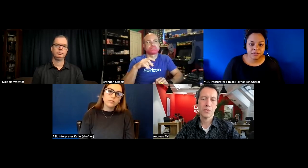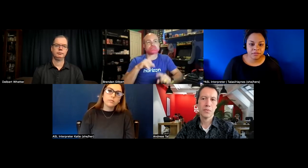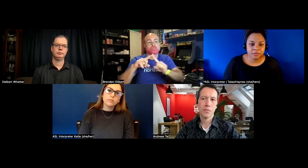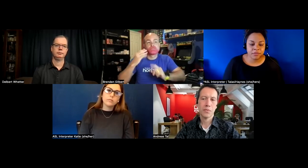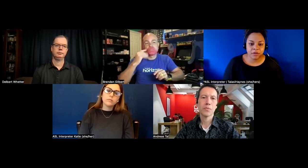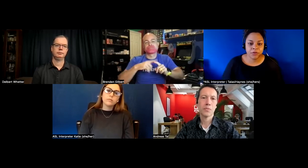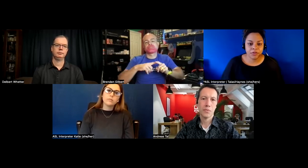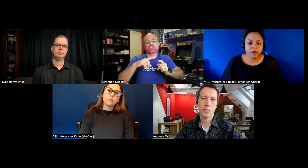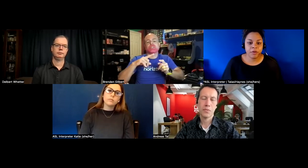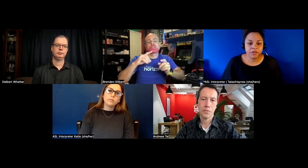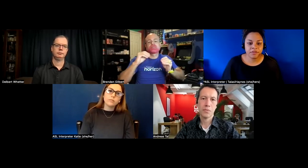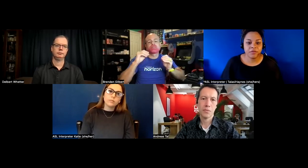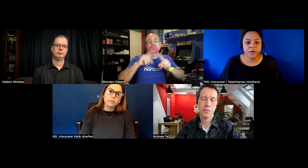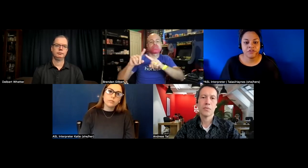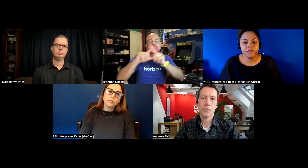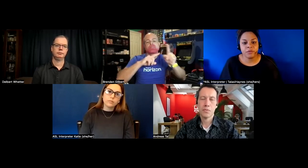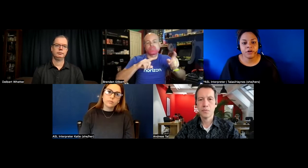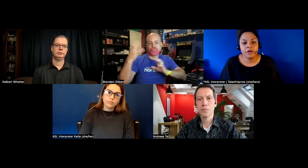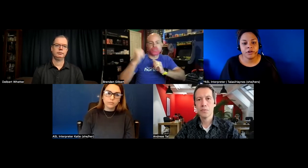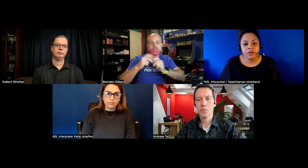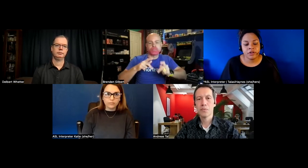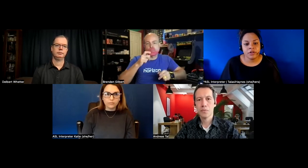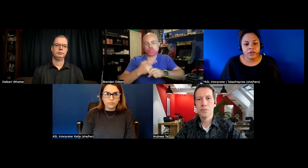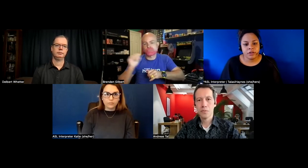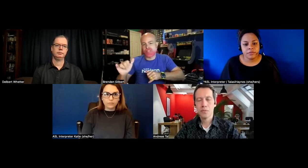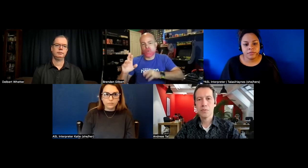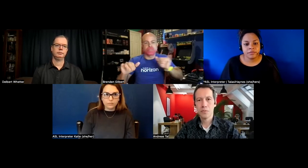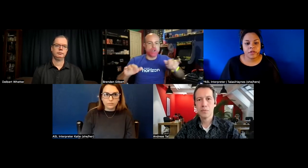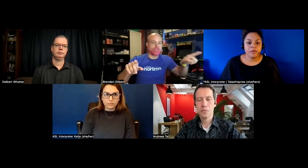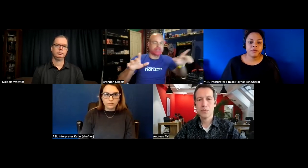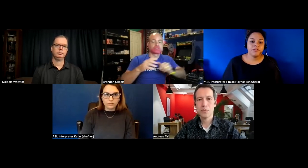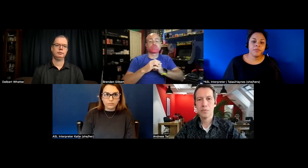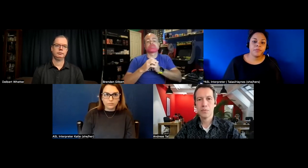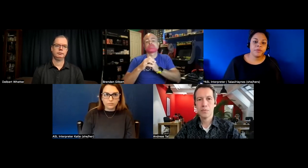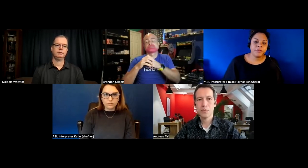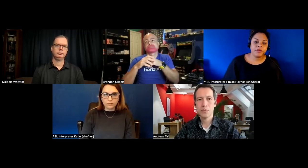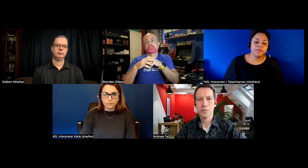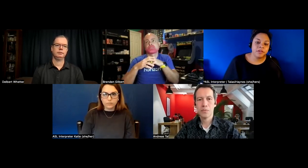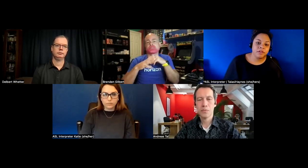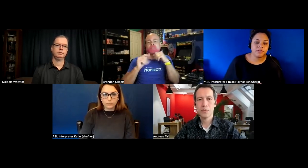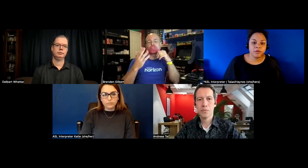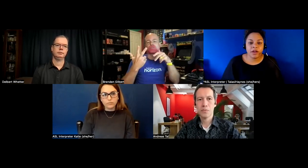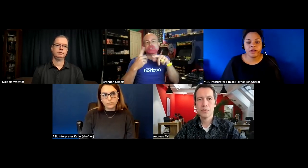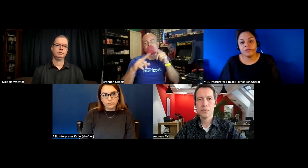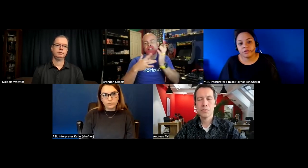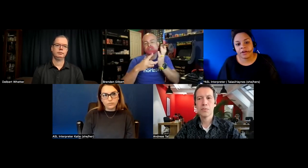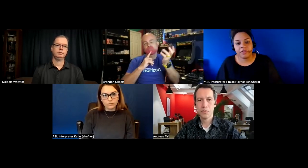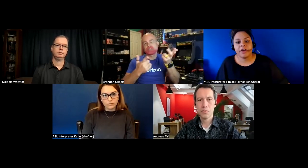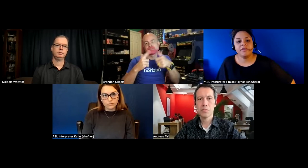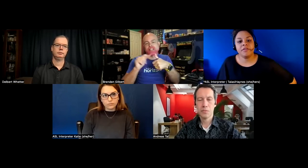um within the companies like you've mentioned before um so some people might use this or that or that or that so